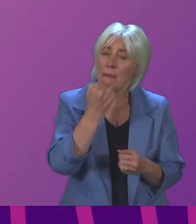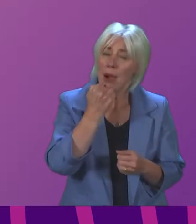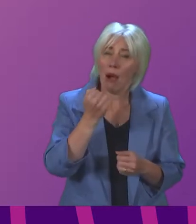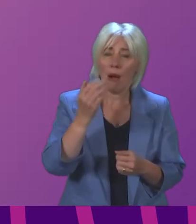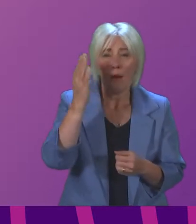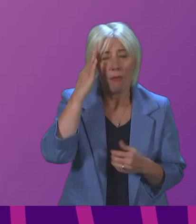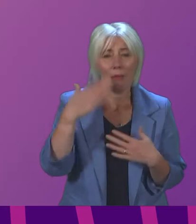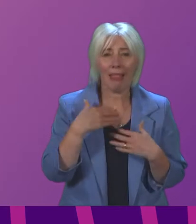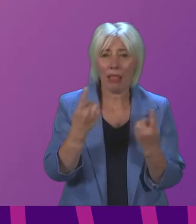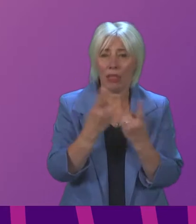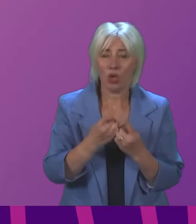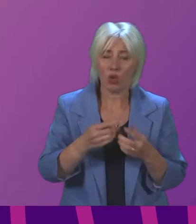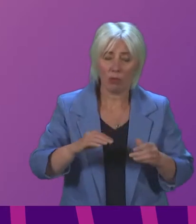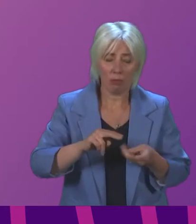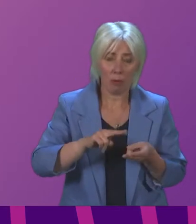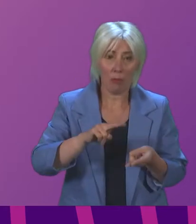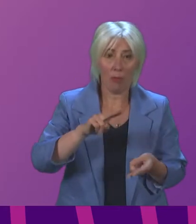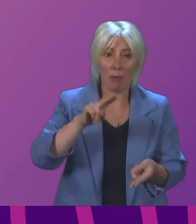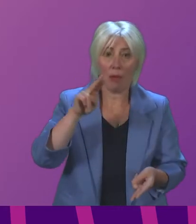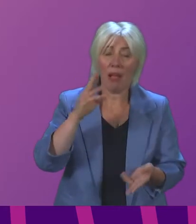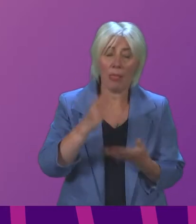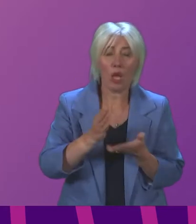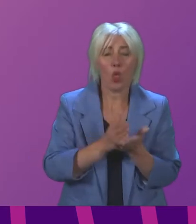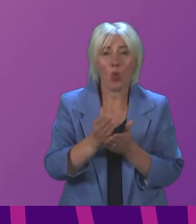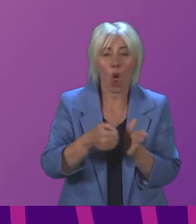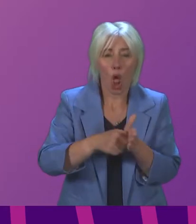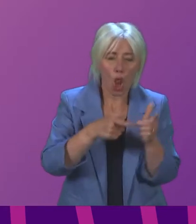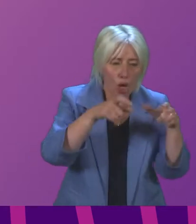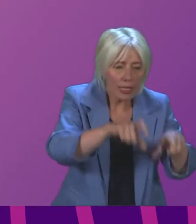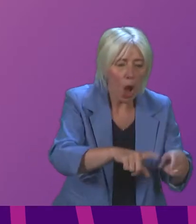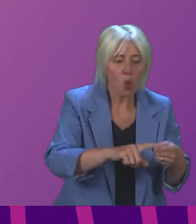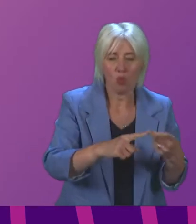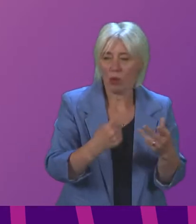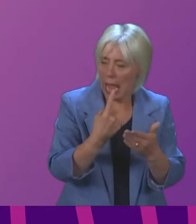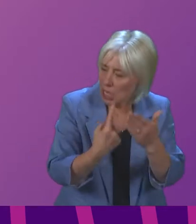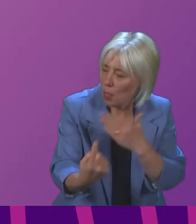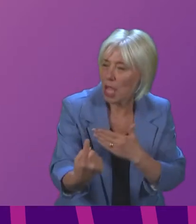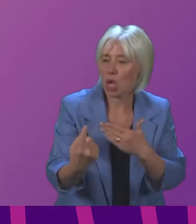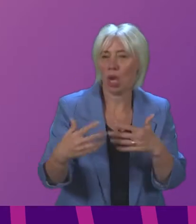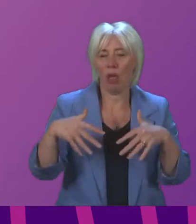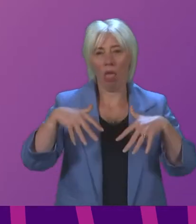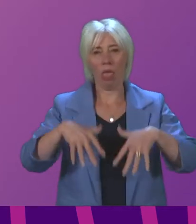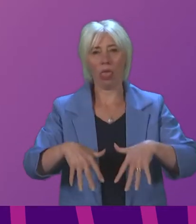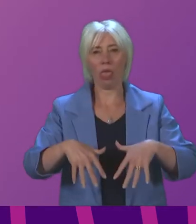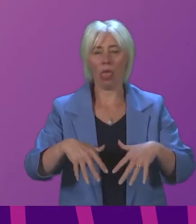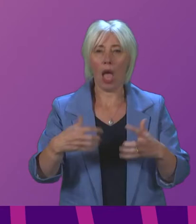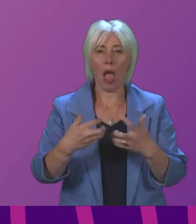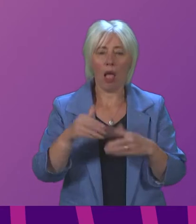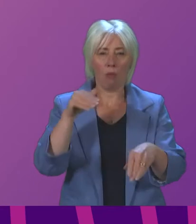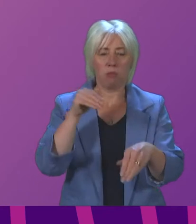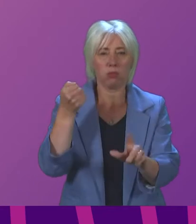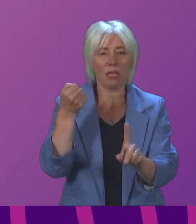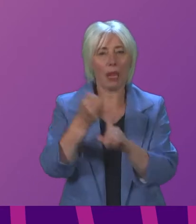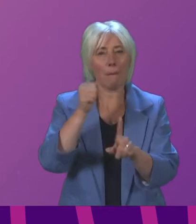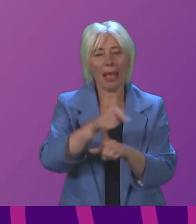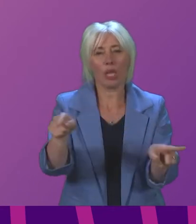which is perhaps exacerbated by lockdown restrictions isolation and in particular the impact that this has on young people and